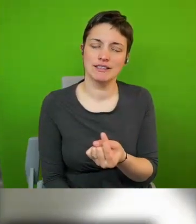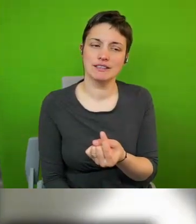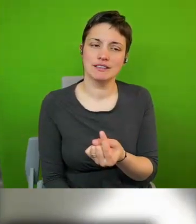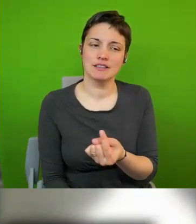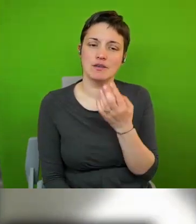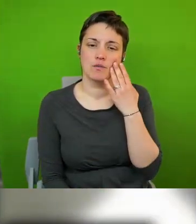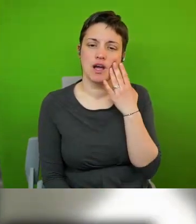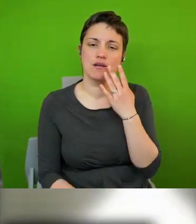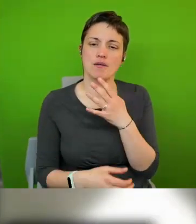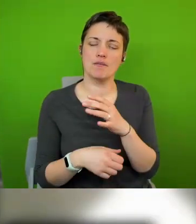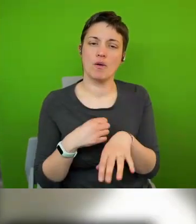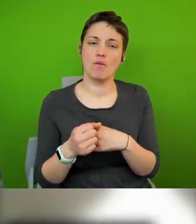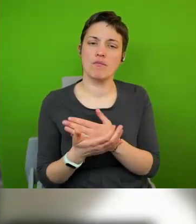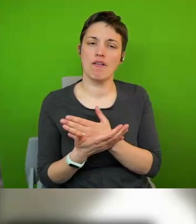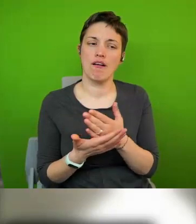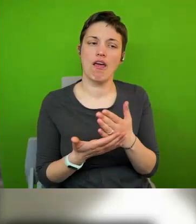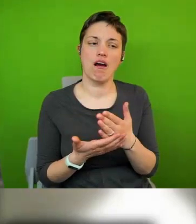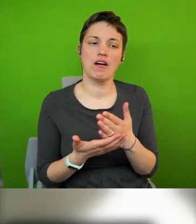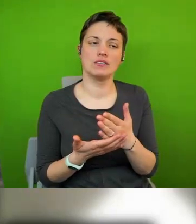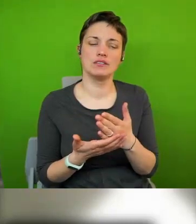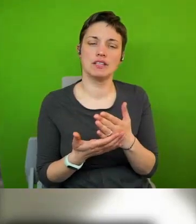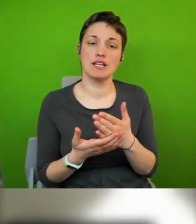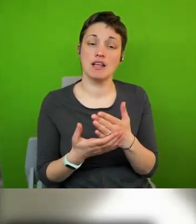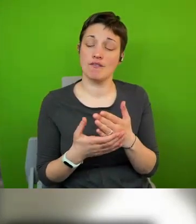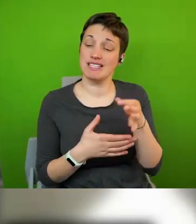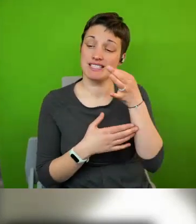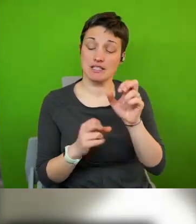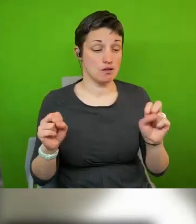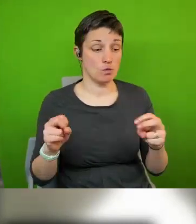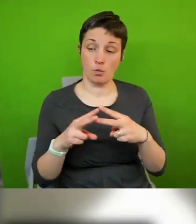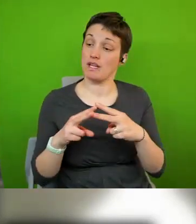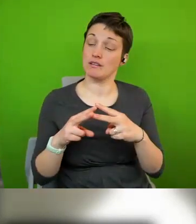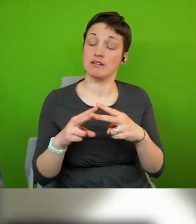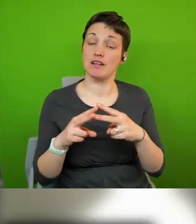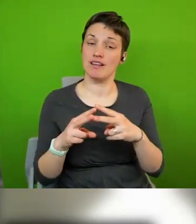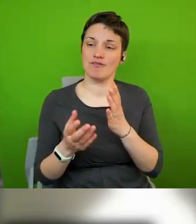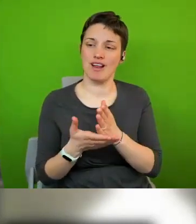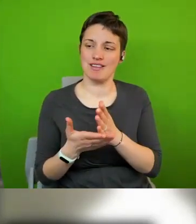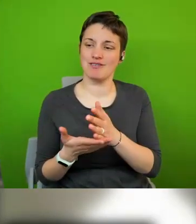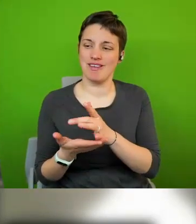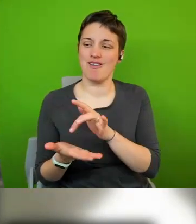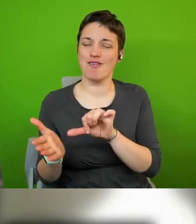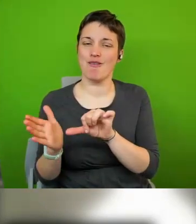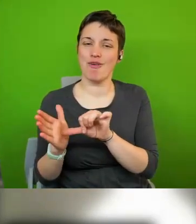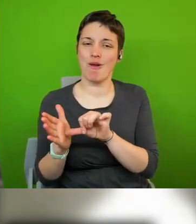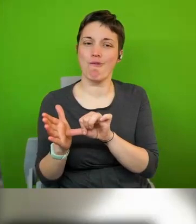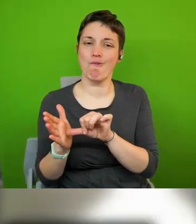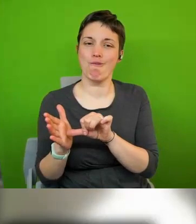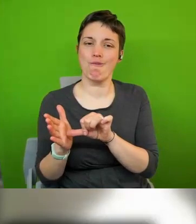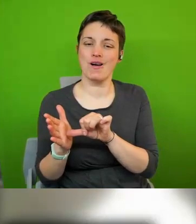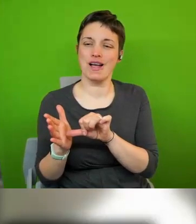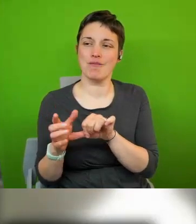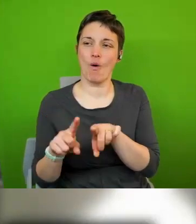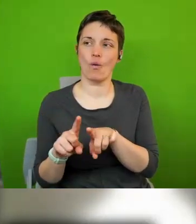made clear that there is a twinning of cities uh going on which seems to be at the core of the core of which then perhaps is also some kind of the core of the